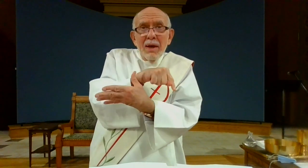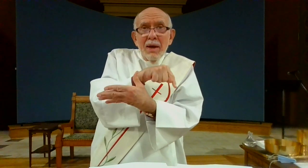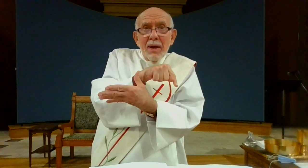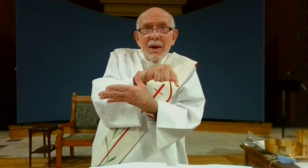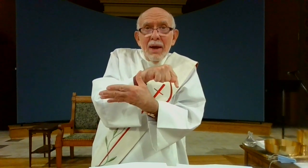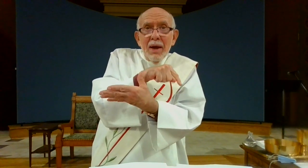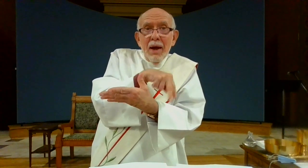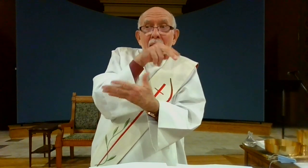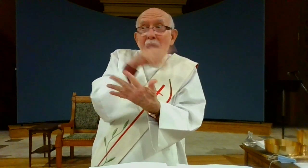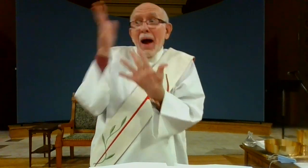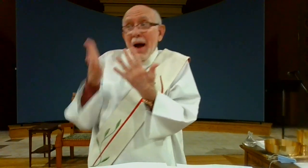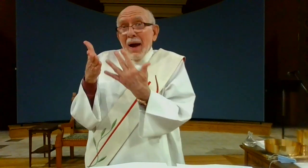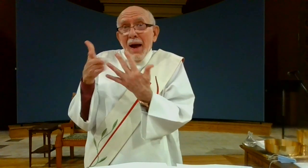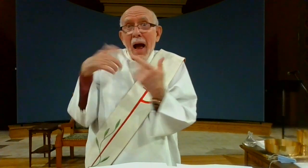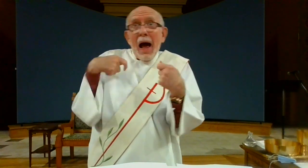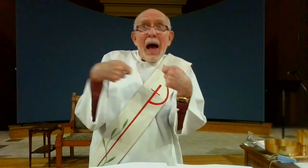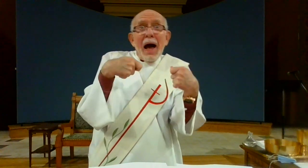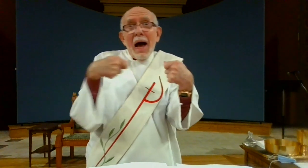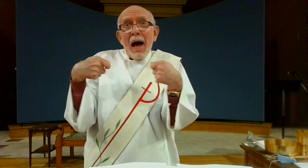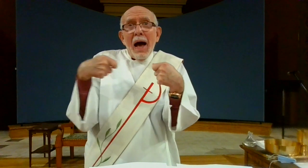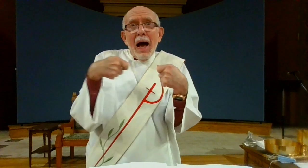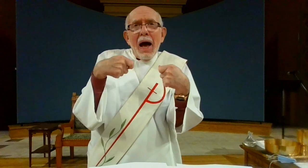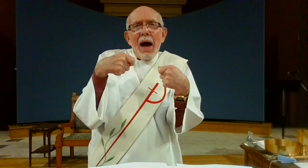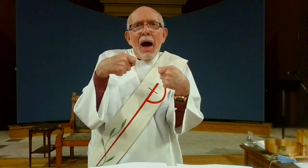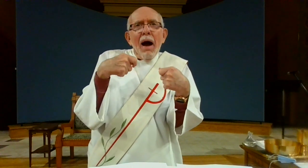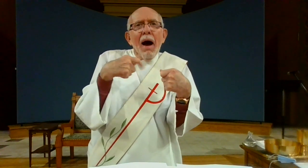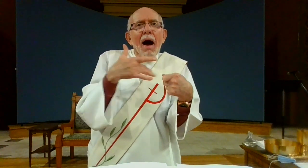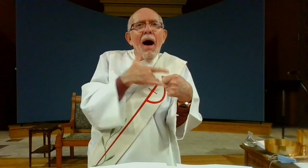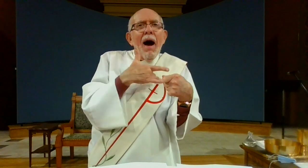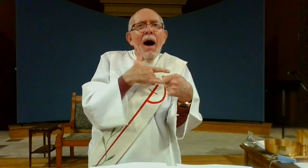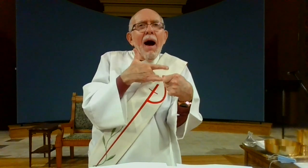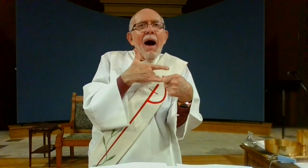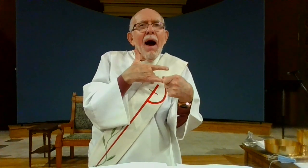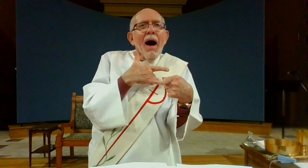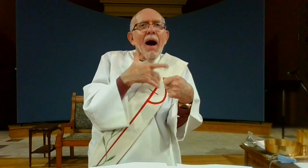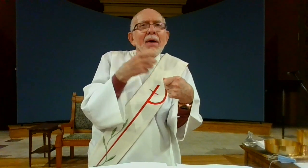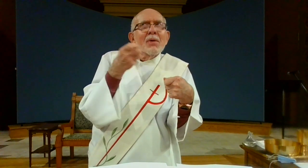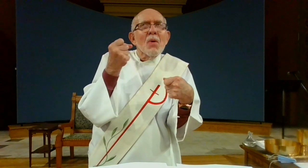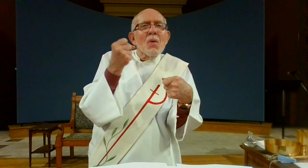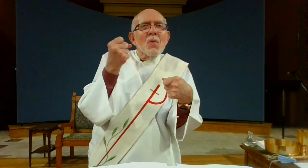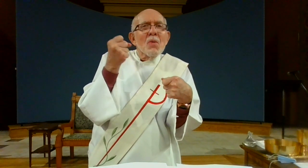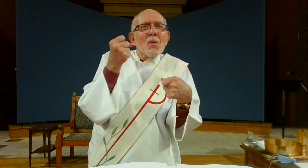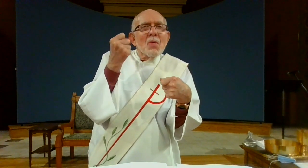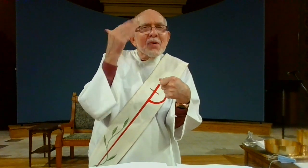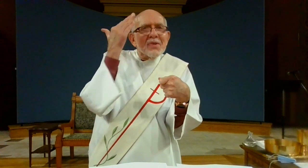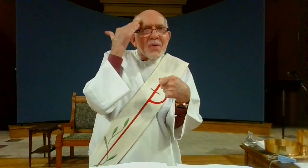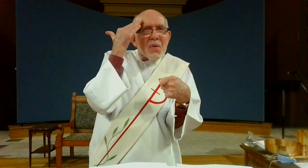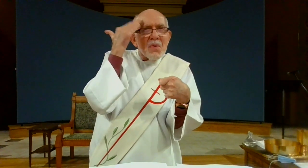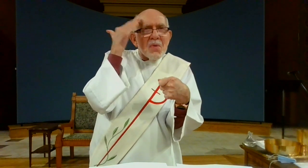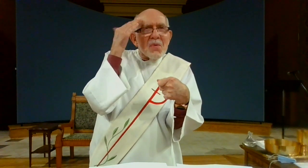and in between that we are stuck in the middle there we have to remember to hold on to